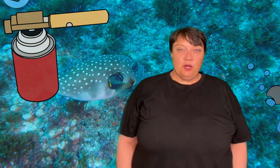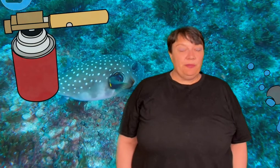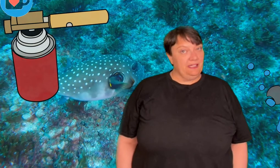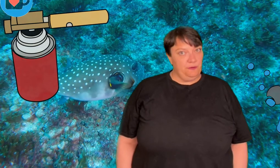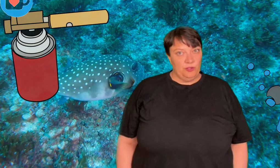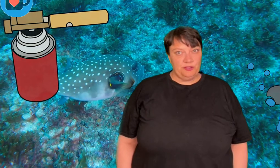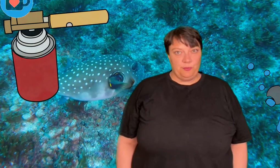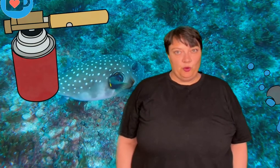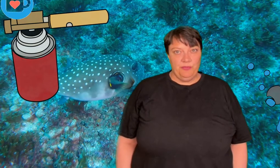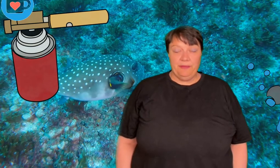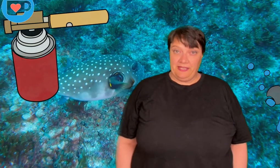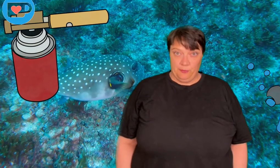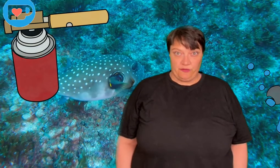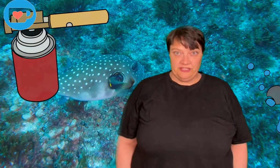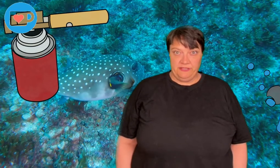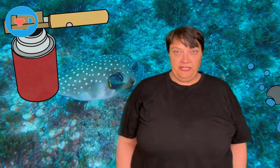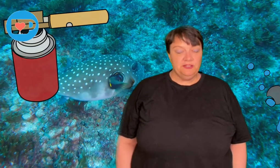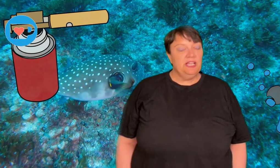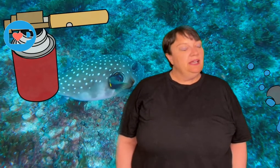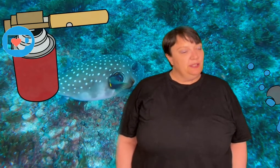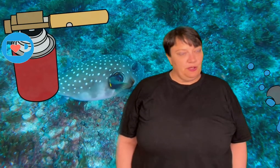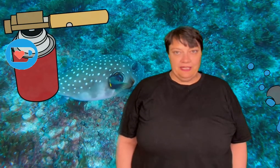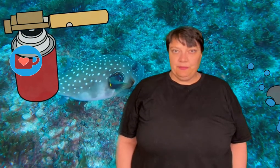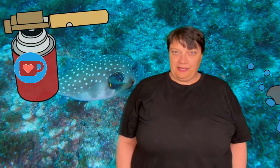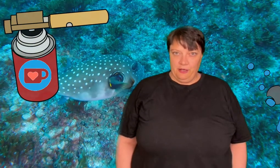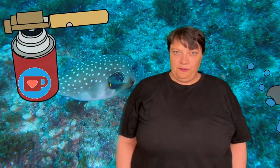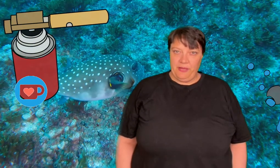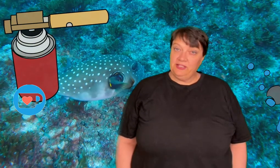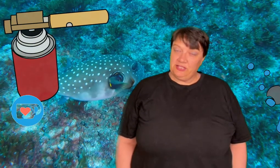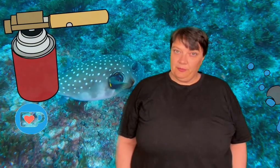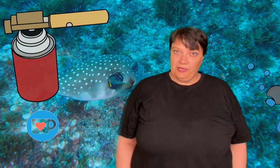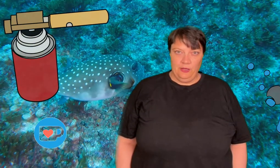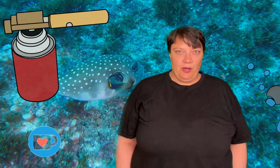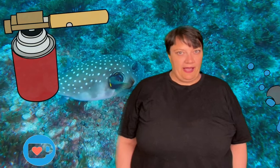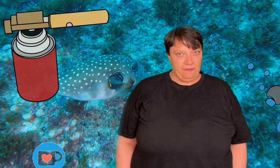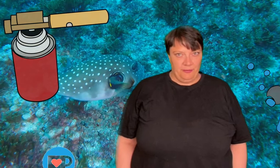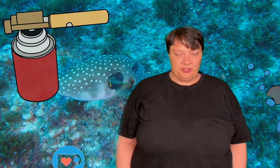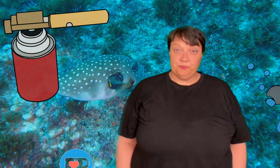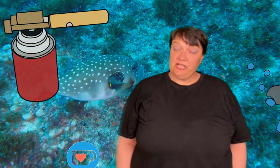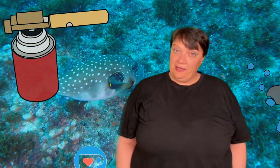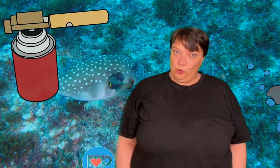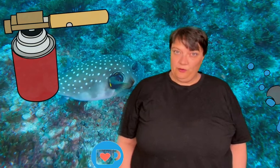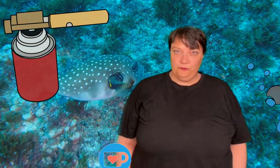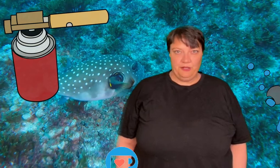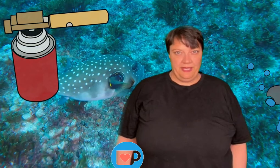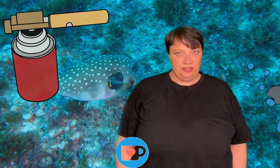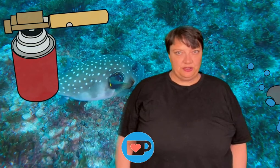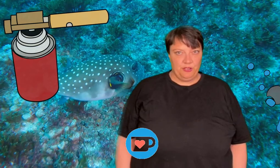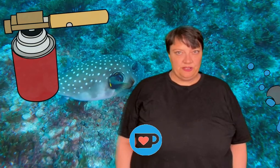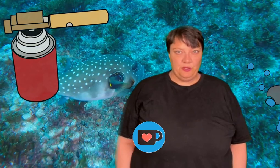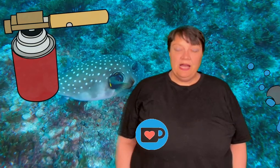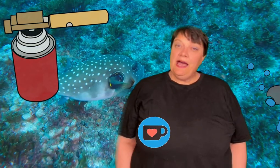this kind of topic and if you want to support me in making more of these videos you can hit my Ko-fi page down below. I have memberships and one-off